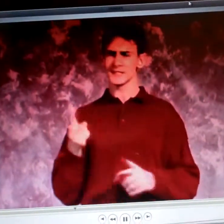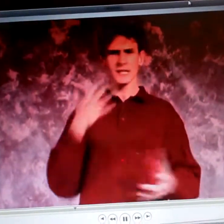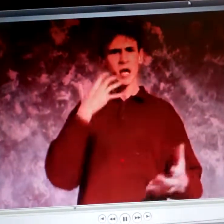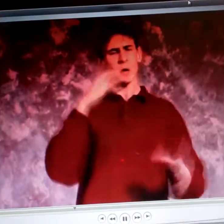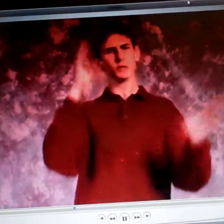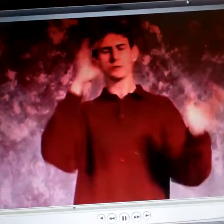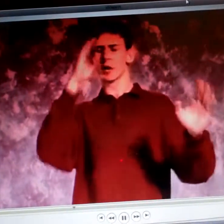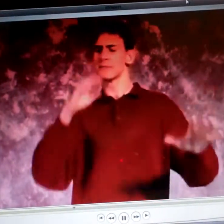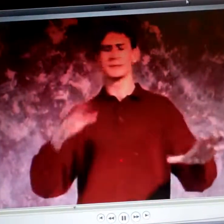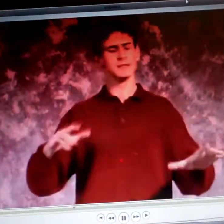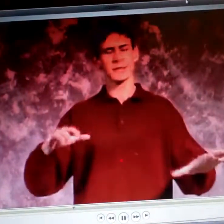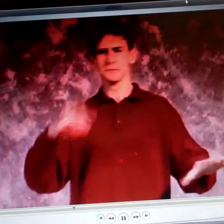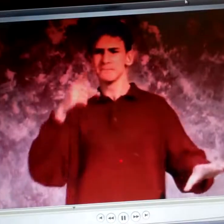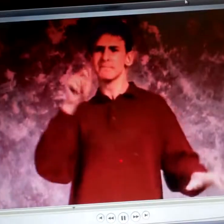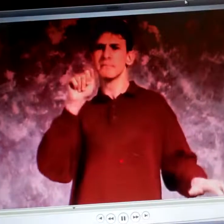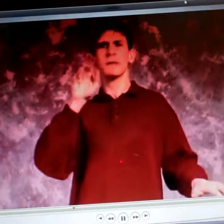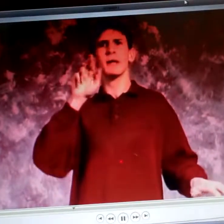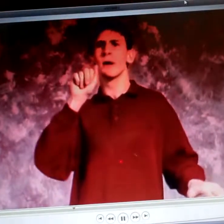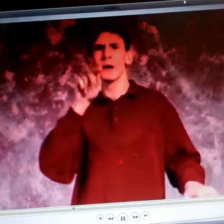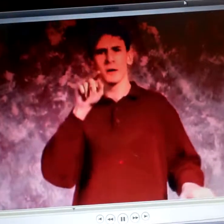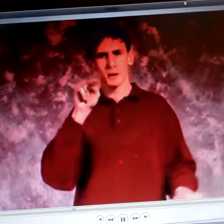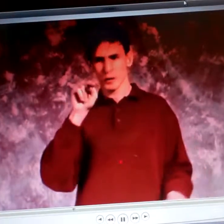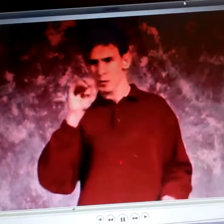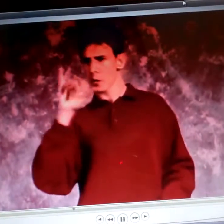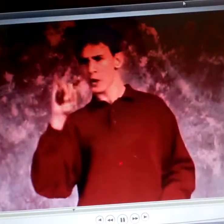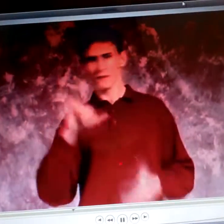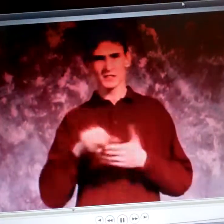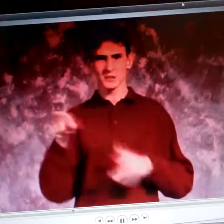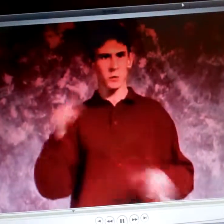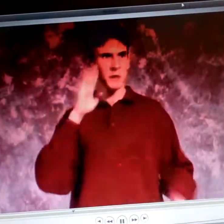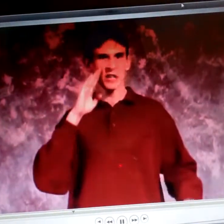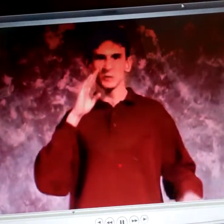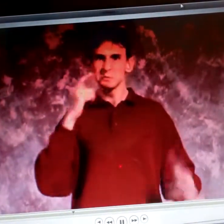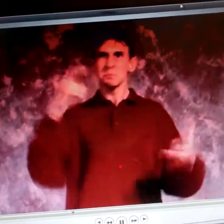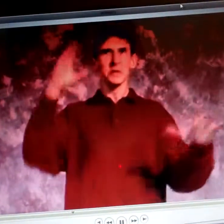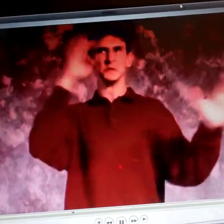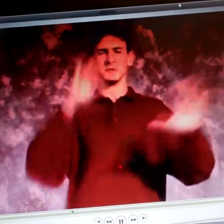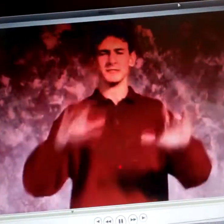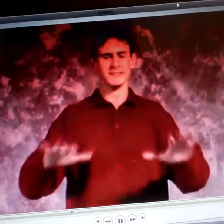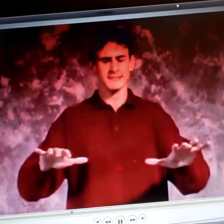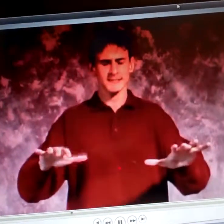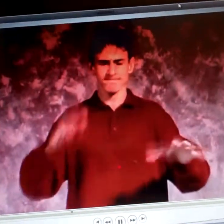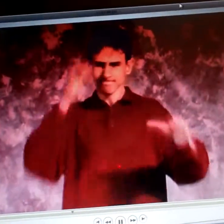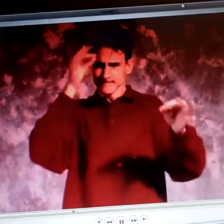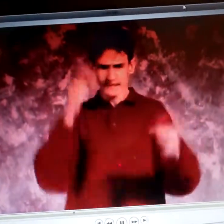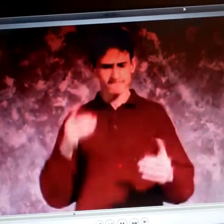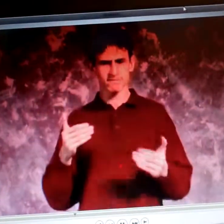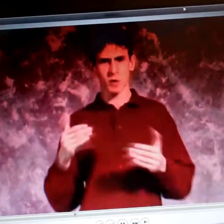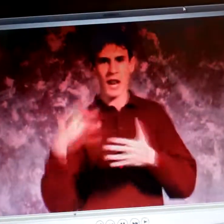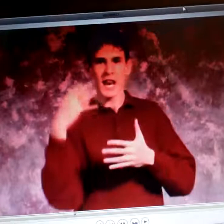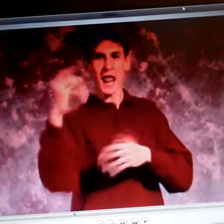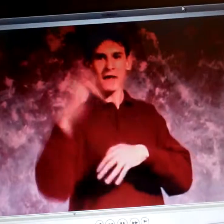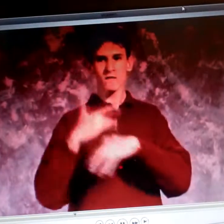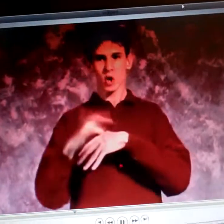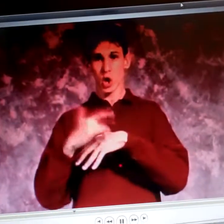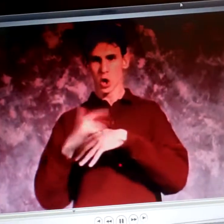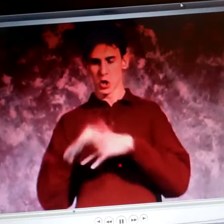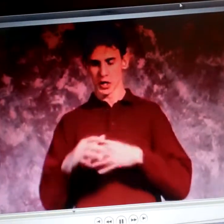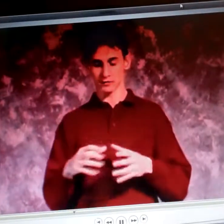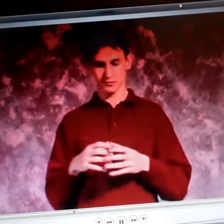And we always, whenever we were in a group. But this one time, a guy named Daniel, a little egotistical, he decided